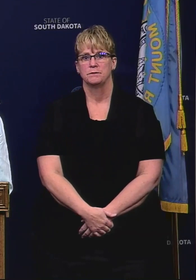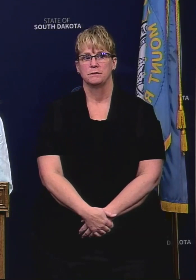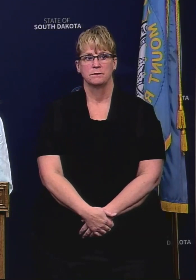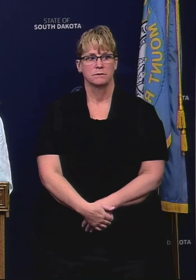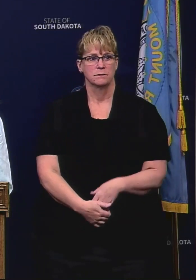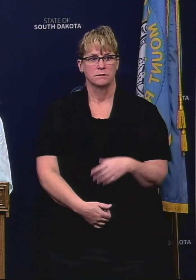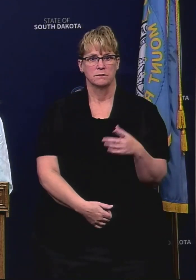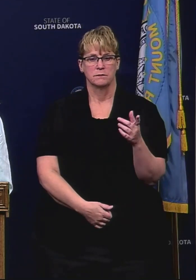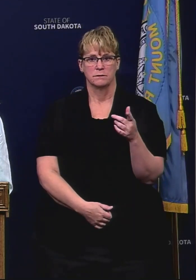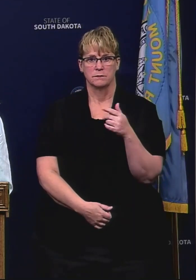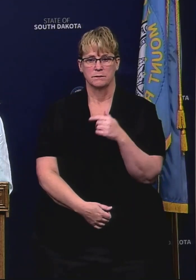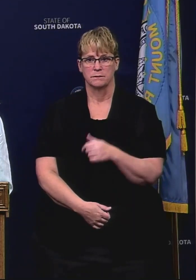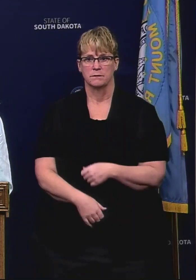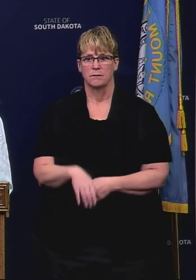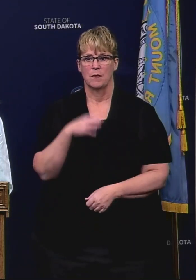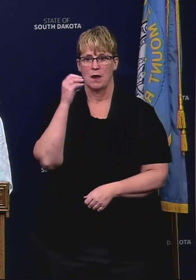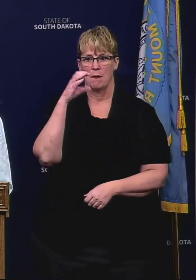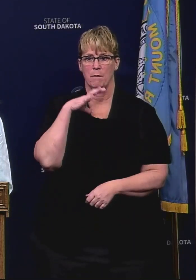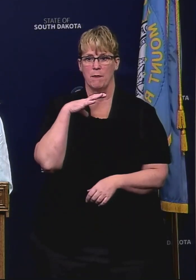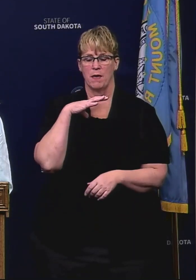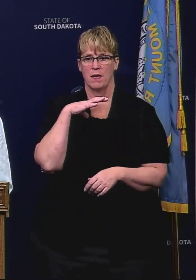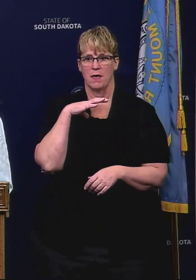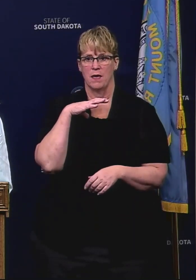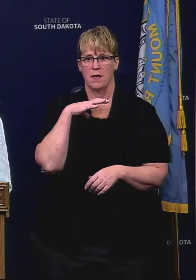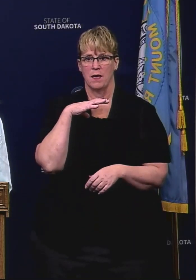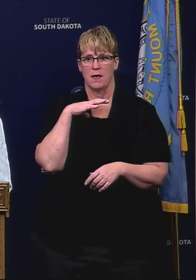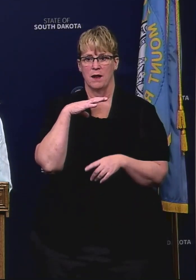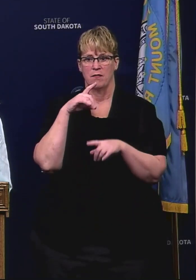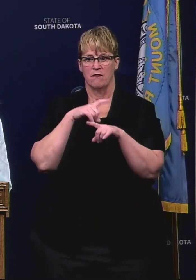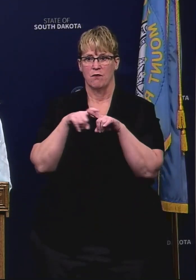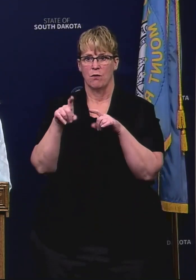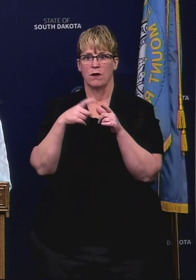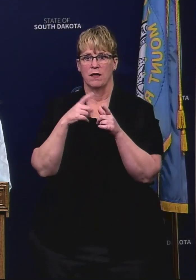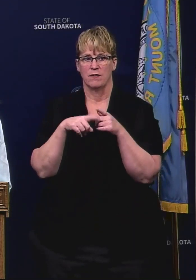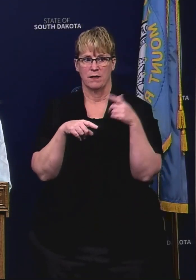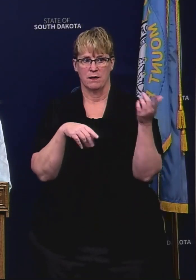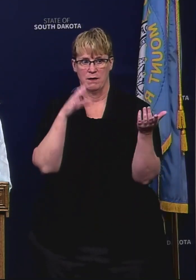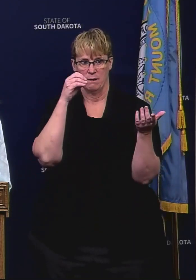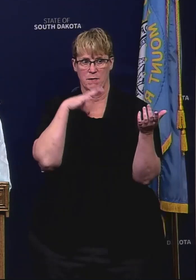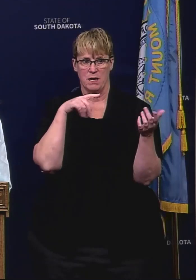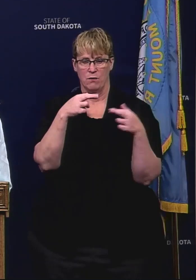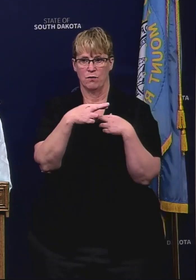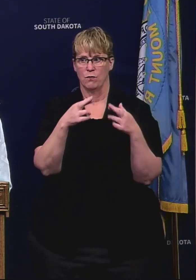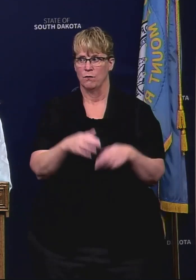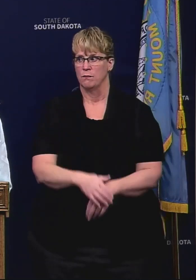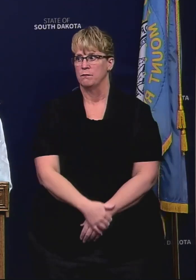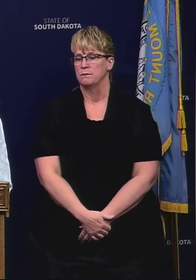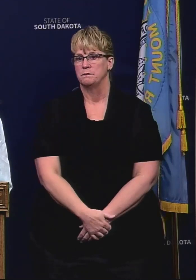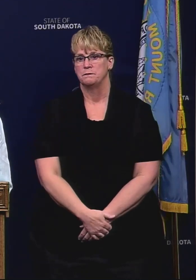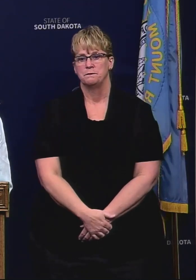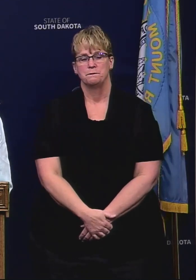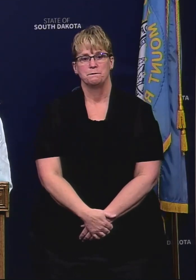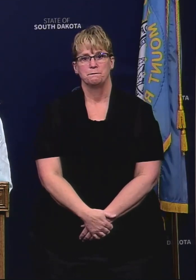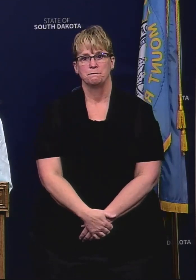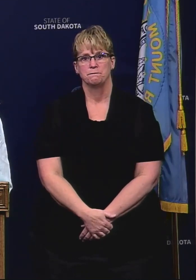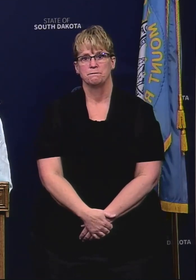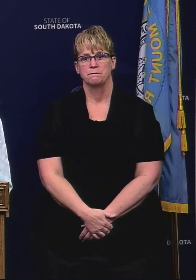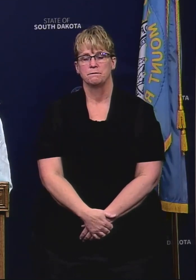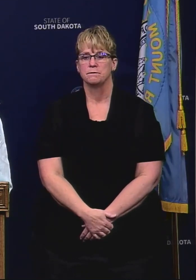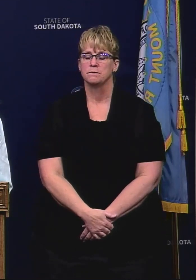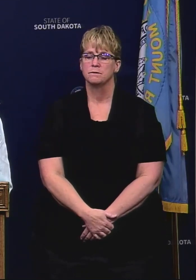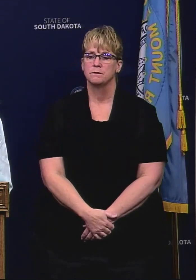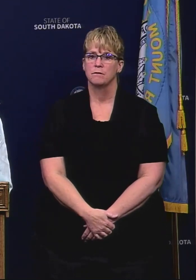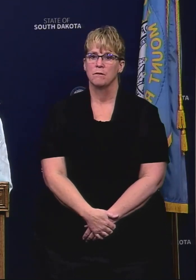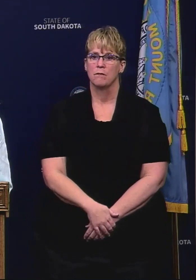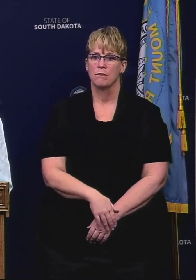This is Alex Porto with the Black Hills Pioneer. Okay we'll go to the Black Hills Pioneer on the phone and then we've got a question in the room too. Thank you.